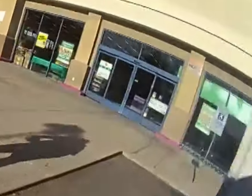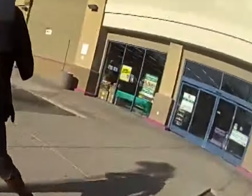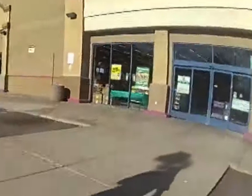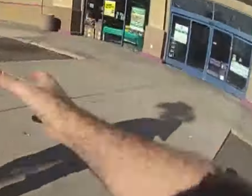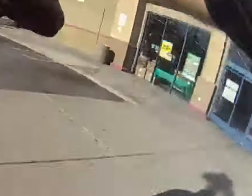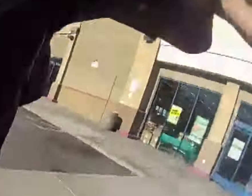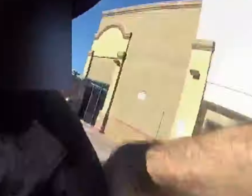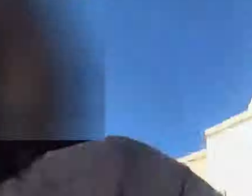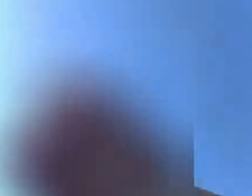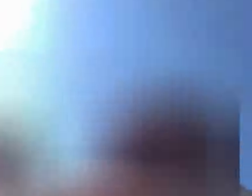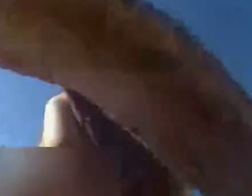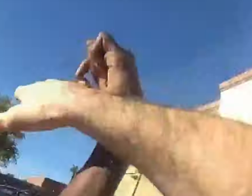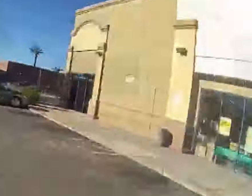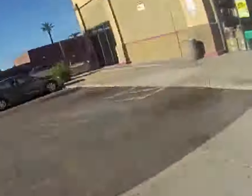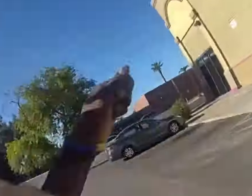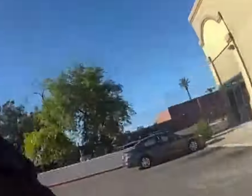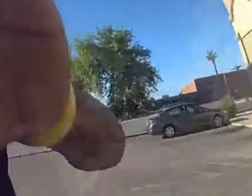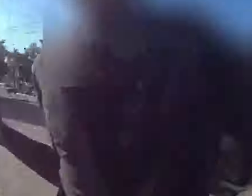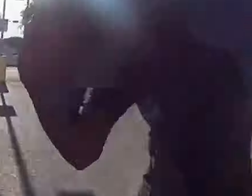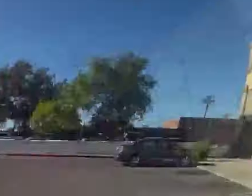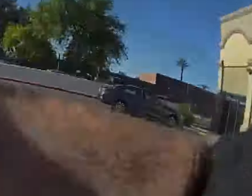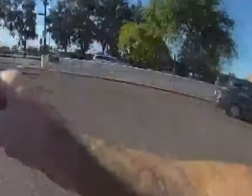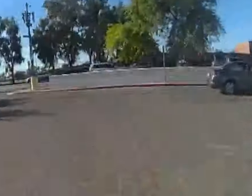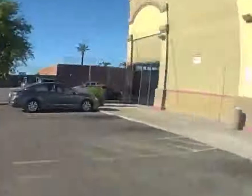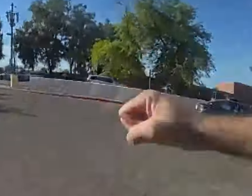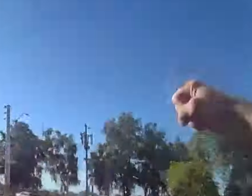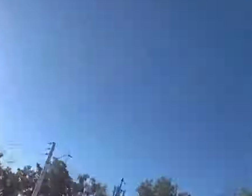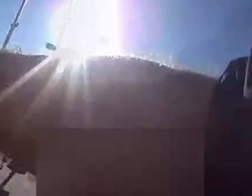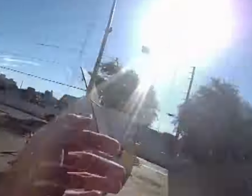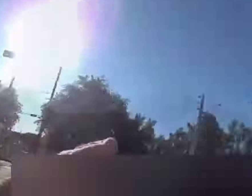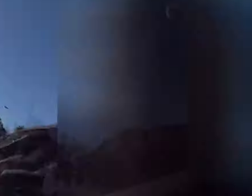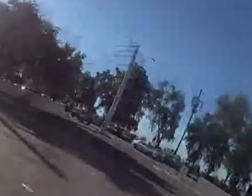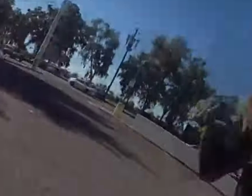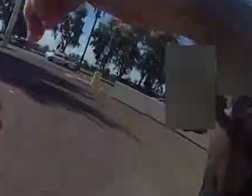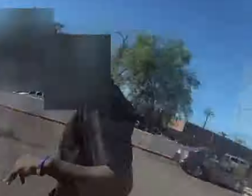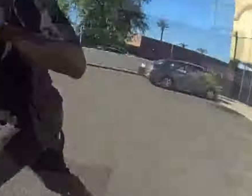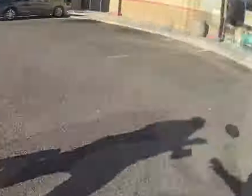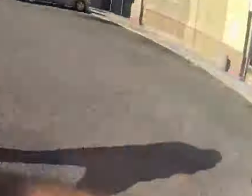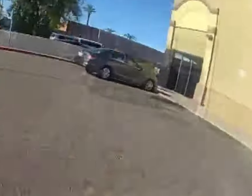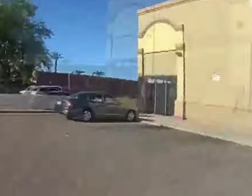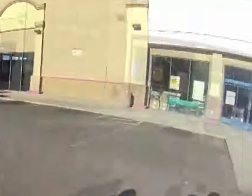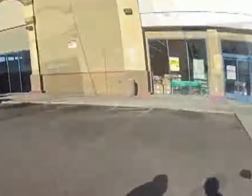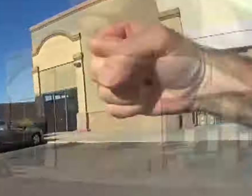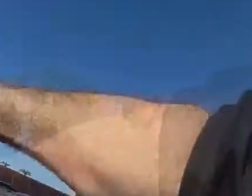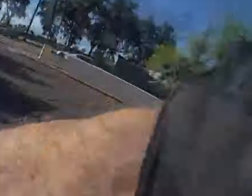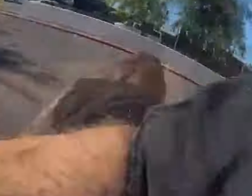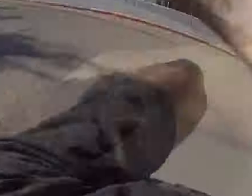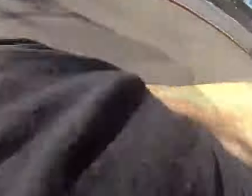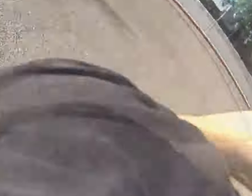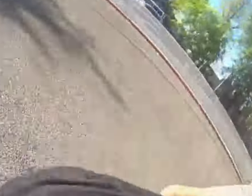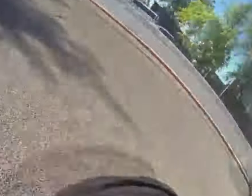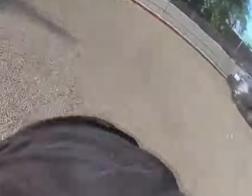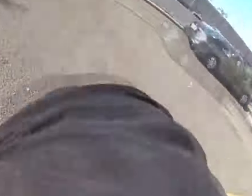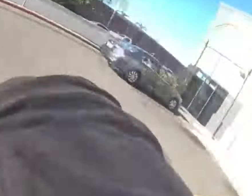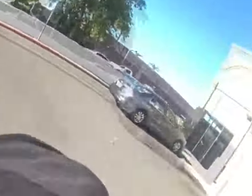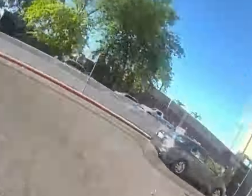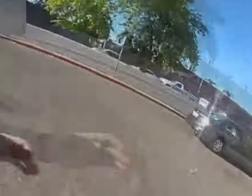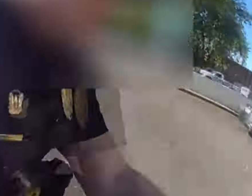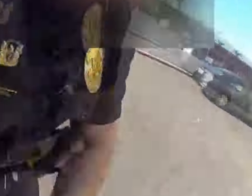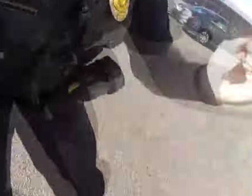In seconds, Tyrone McAlpin taken to the ground, punched and tased by Phoenix police. What you see in